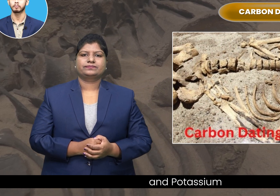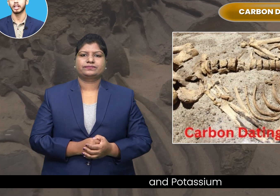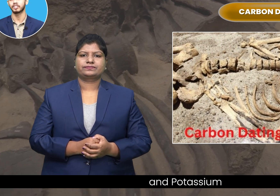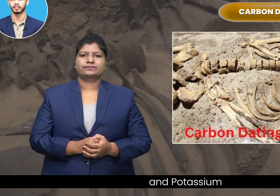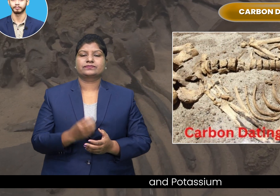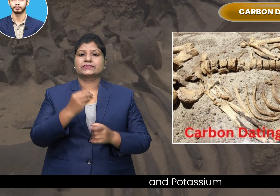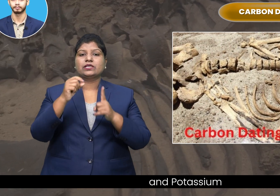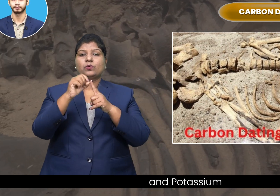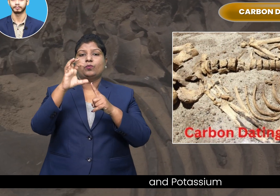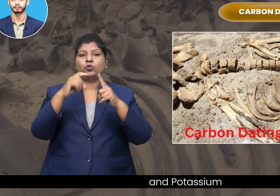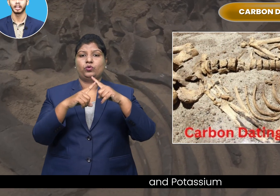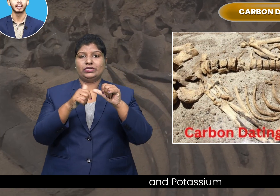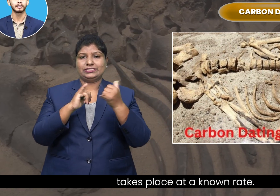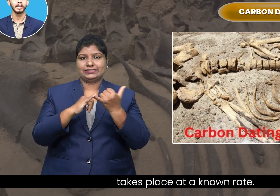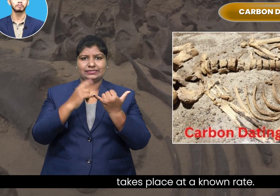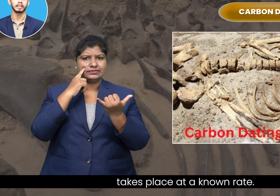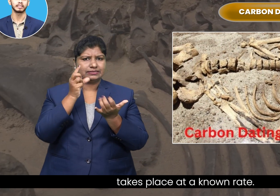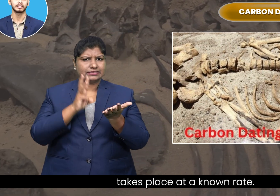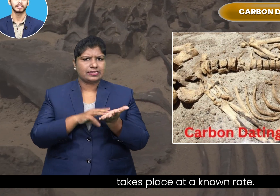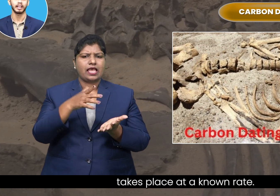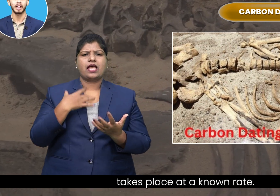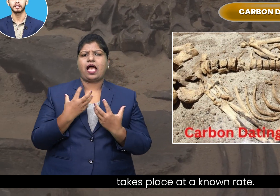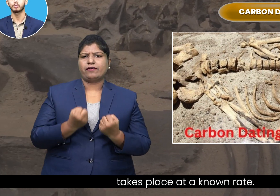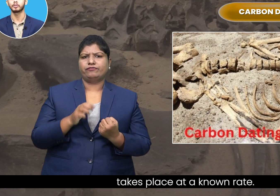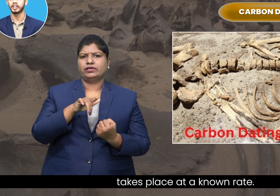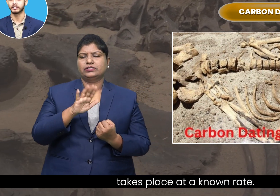potassium takes place at a known rate.